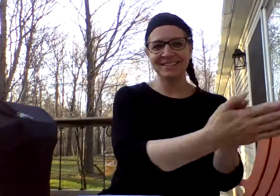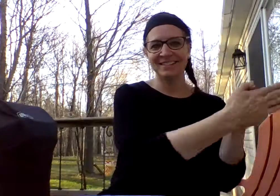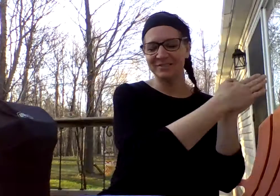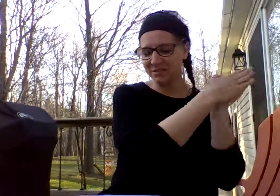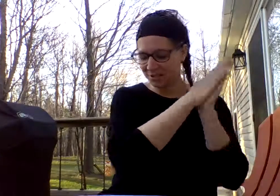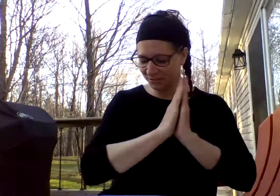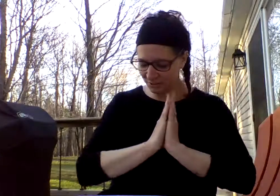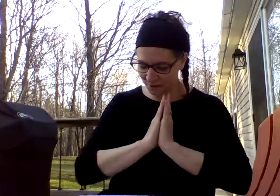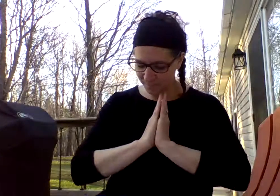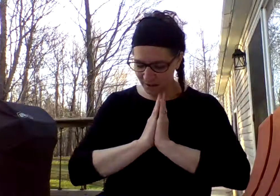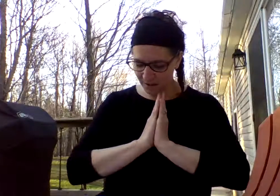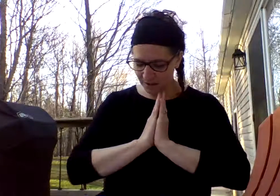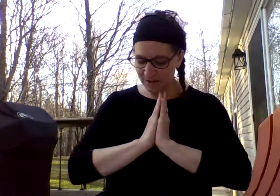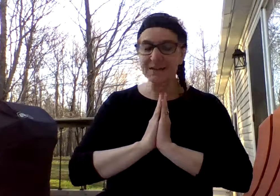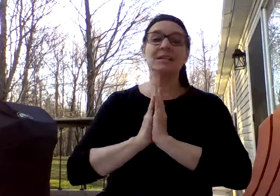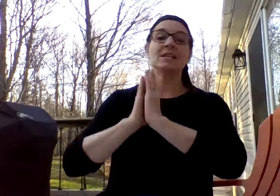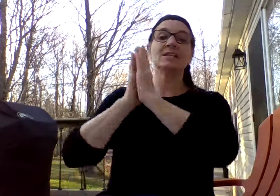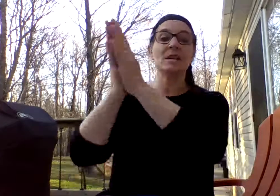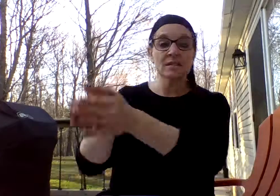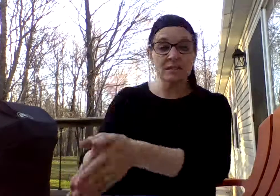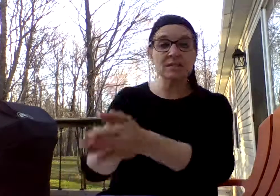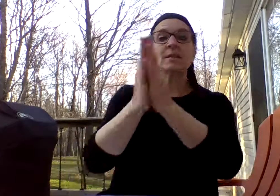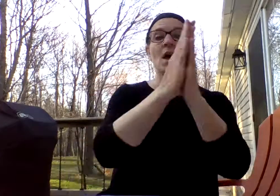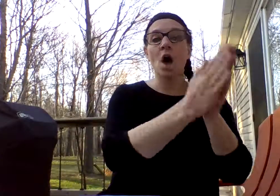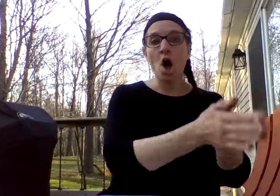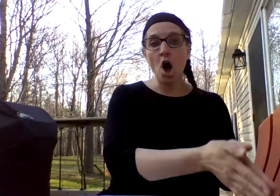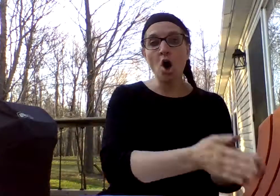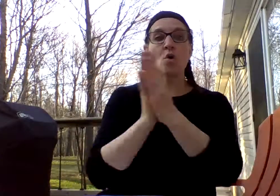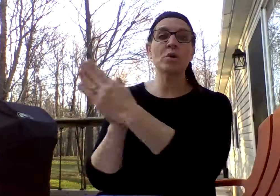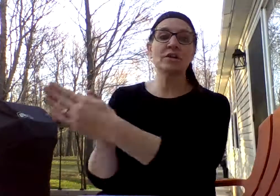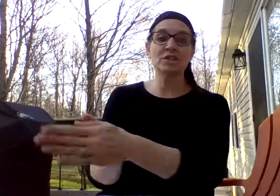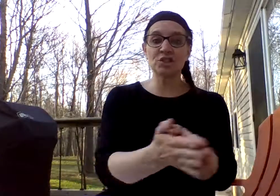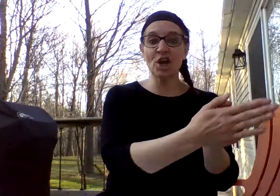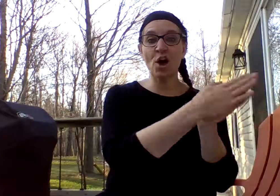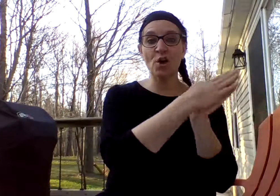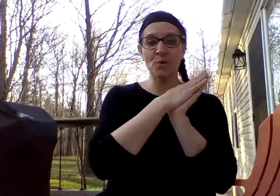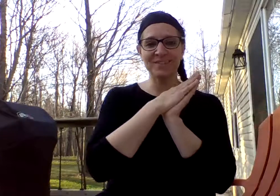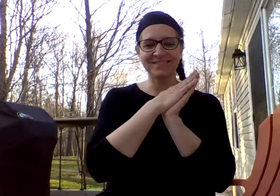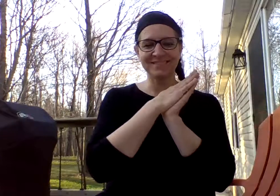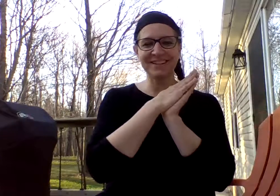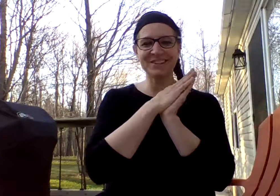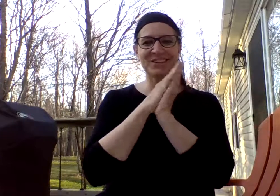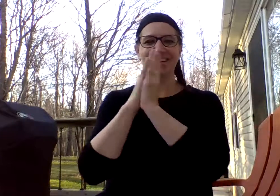Wonderful. Next is S, O, So. Your turn.